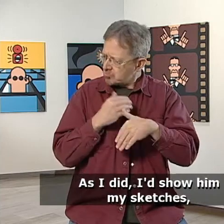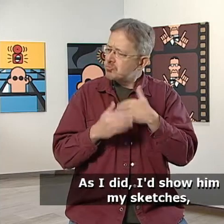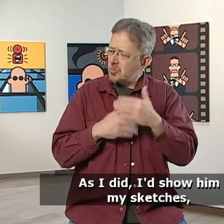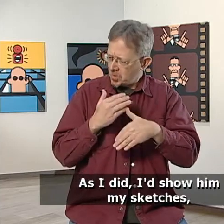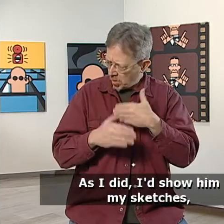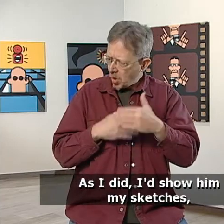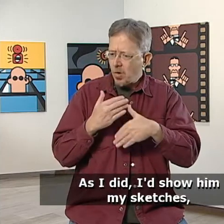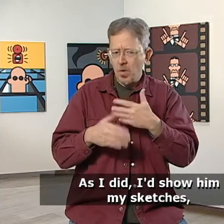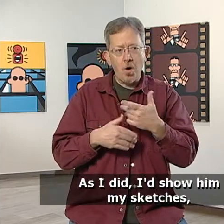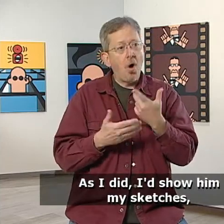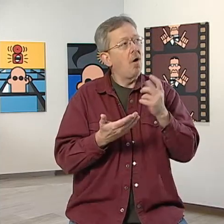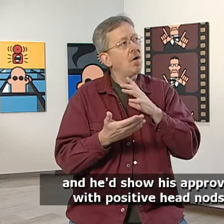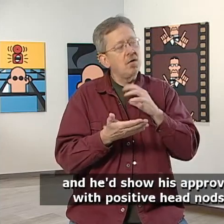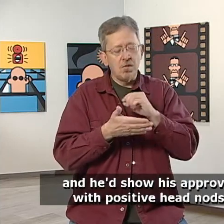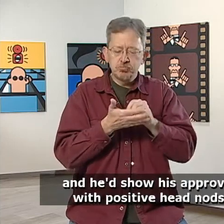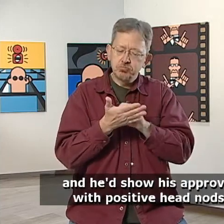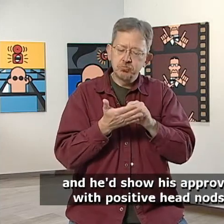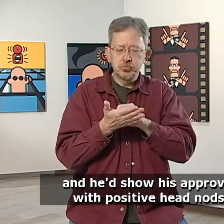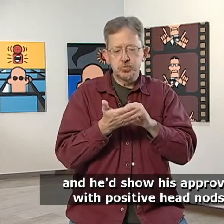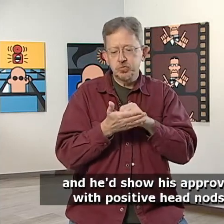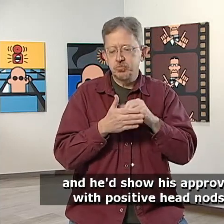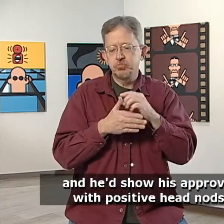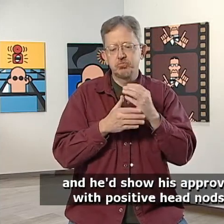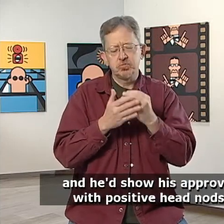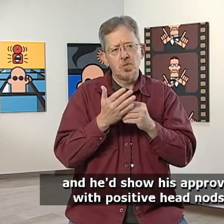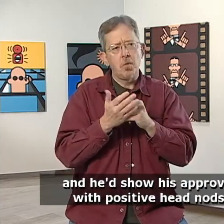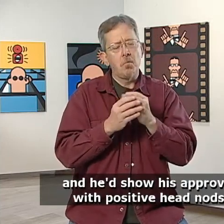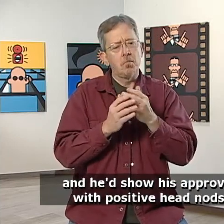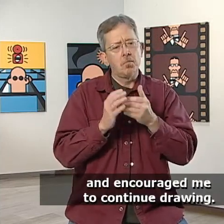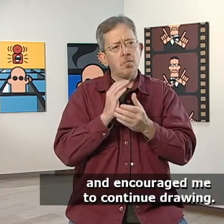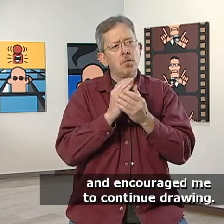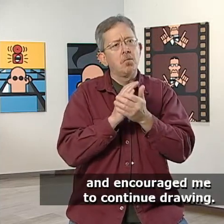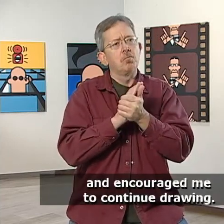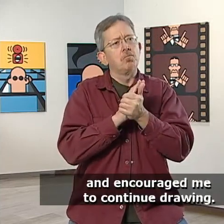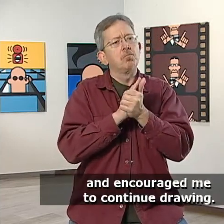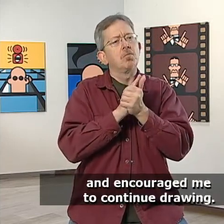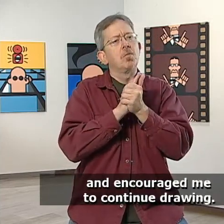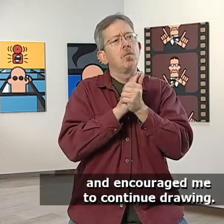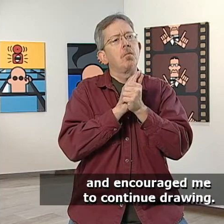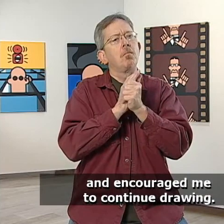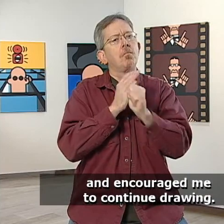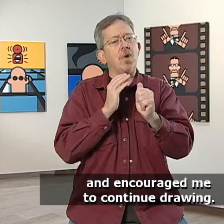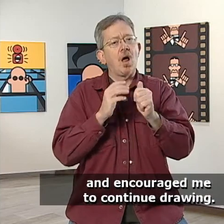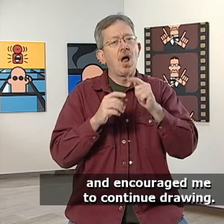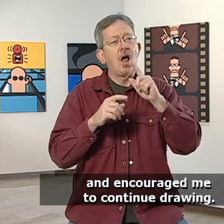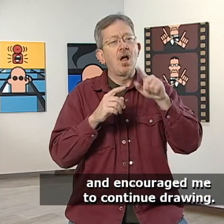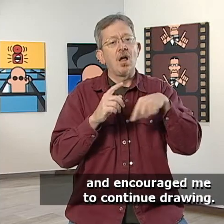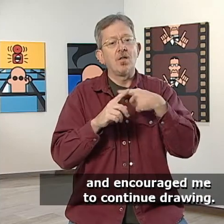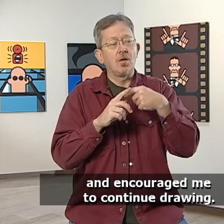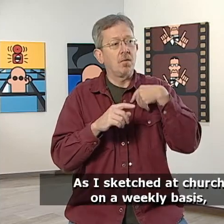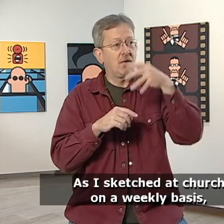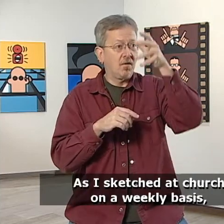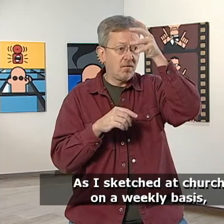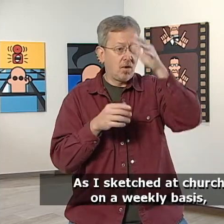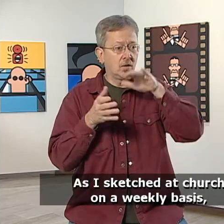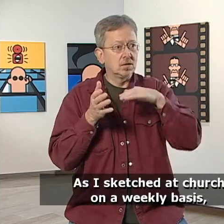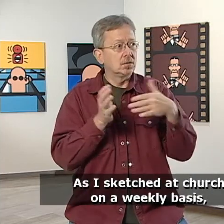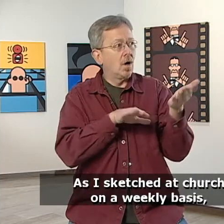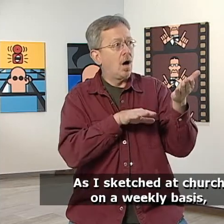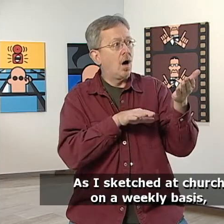As I did, I'd show him my sketches and he'd show his approval with positive head nods and encouraged me to continue drawing. As I sketched